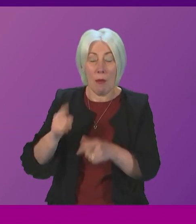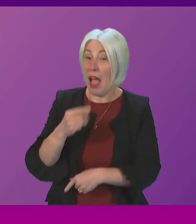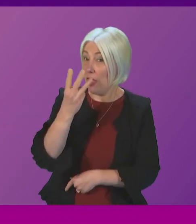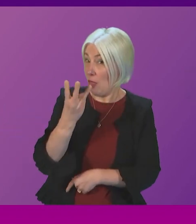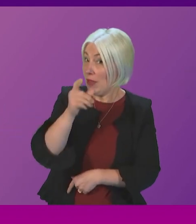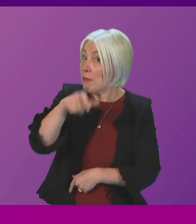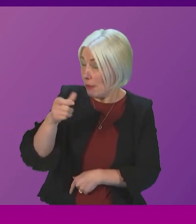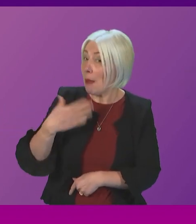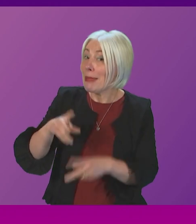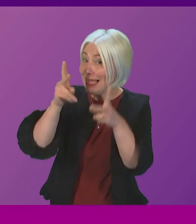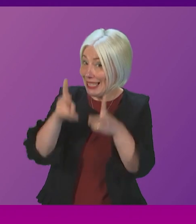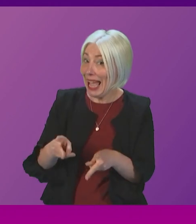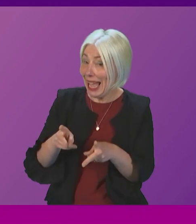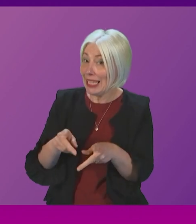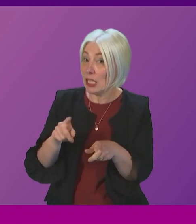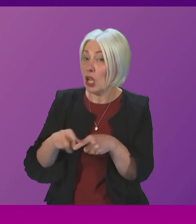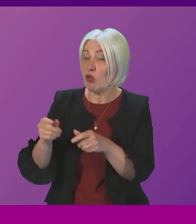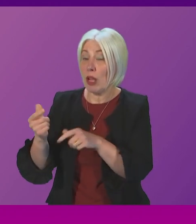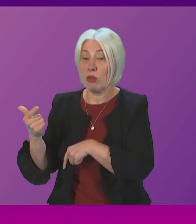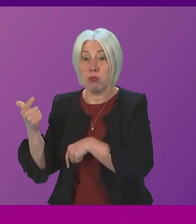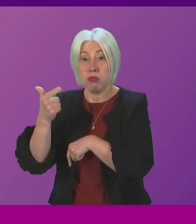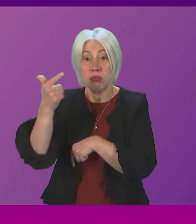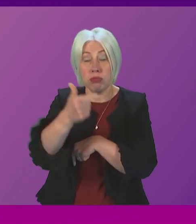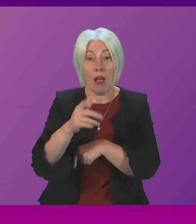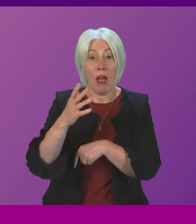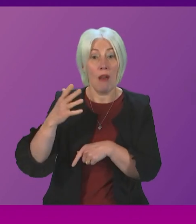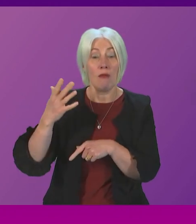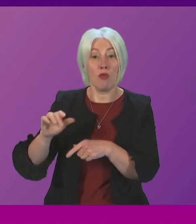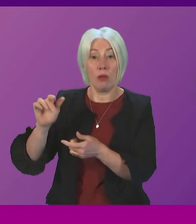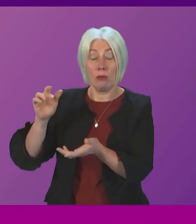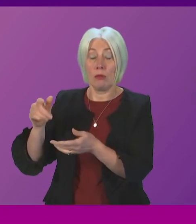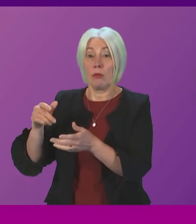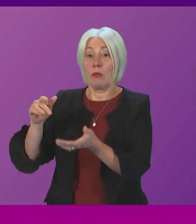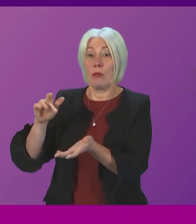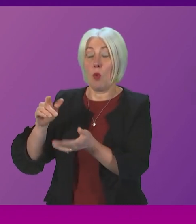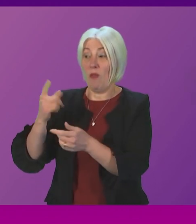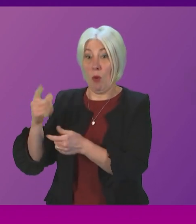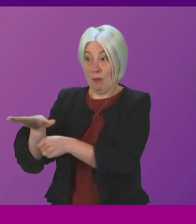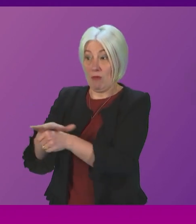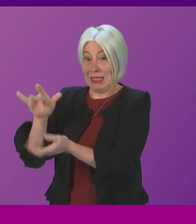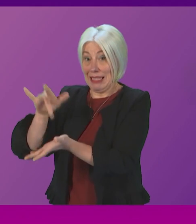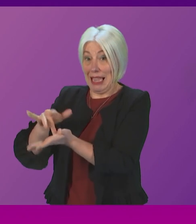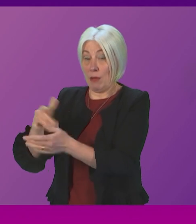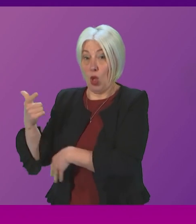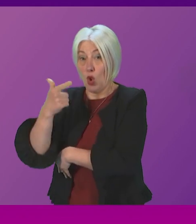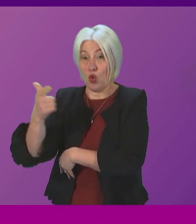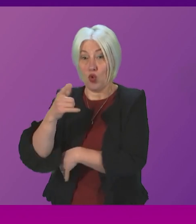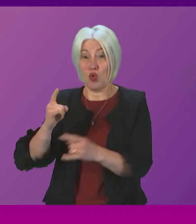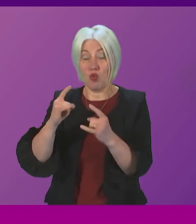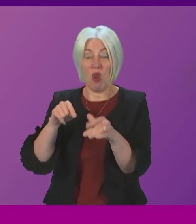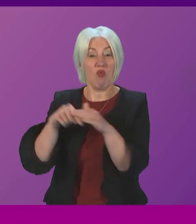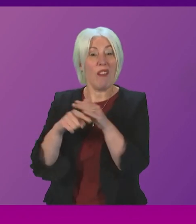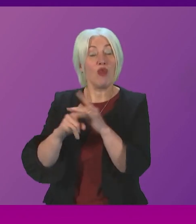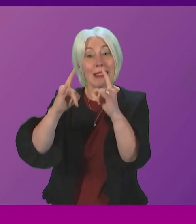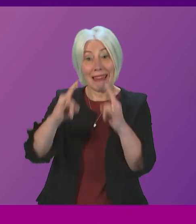people have died whilst being transported from Khartoum to Shagrab refugee camp and many, many more people